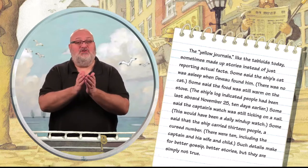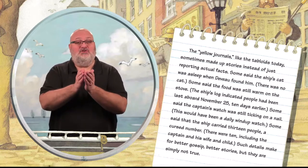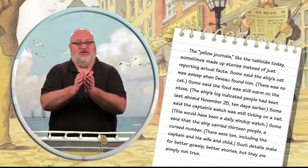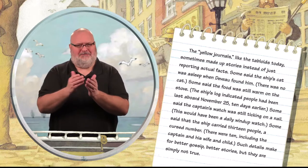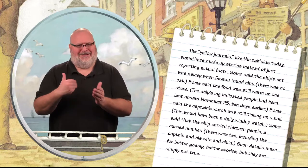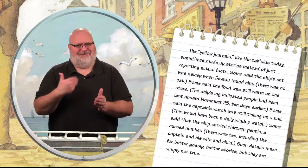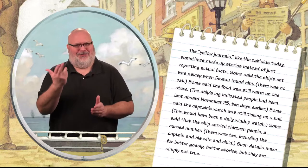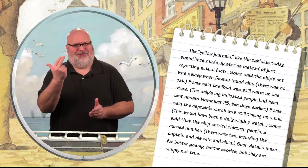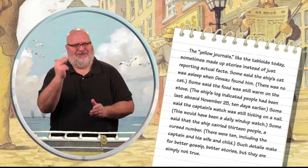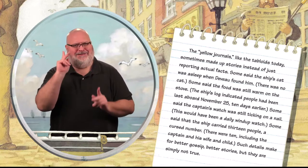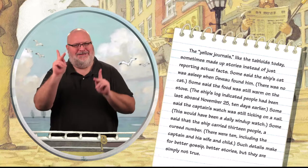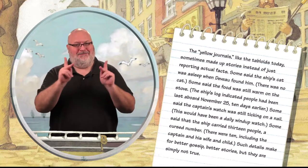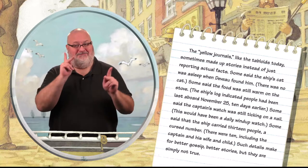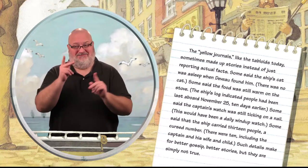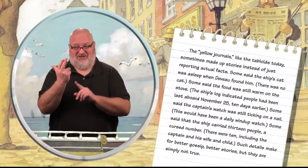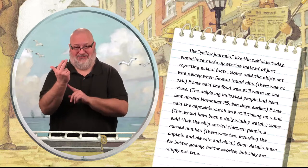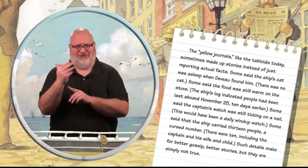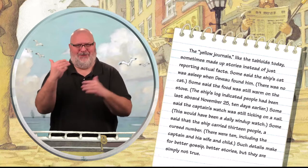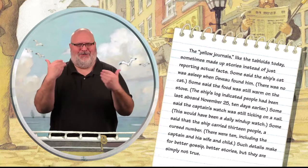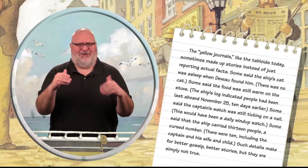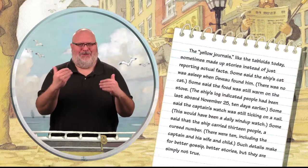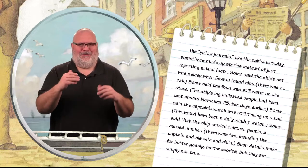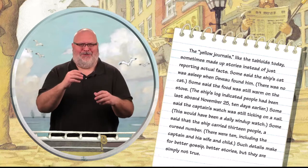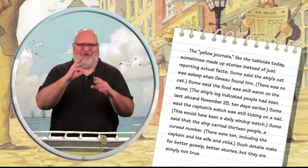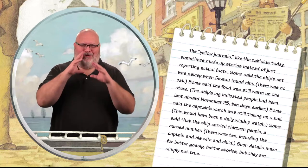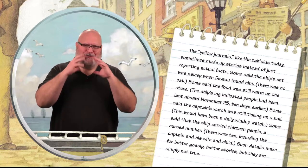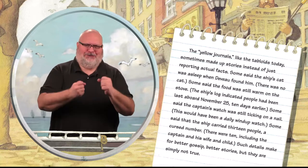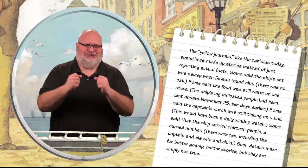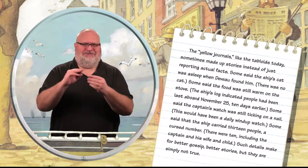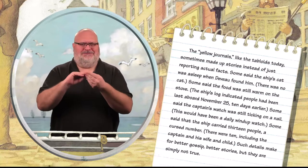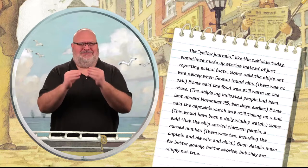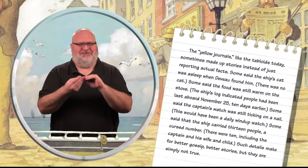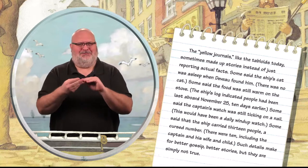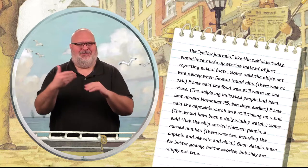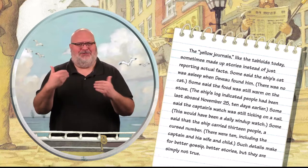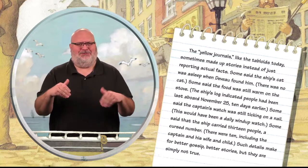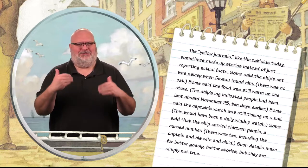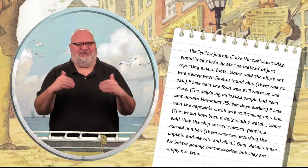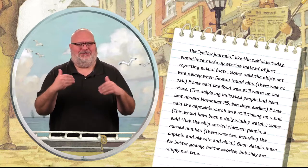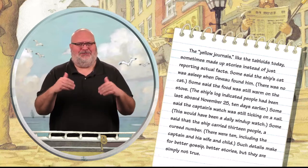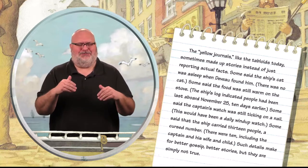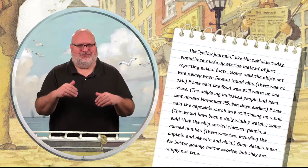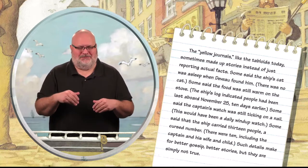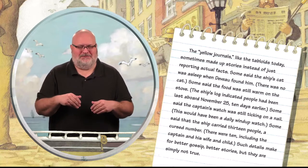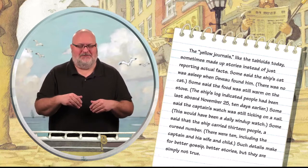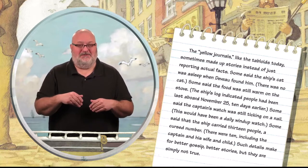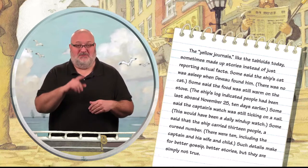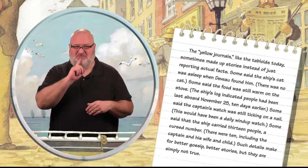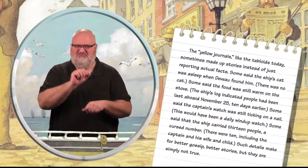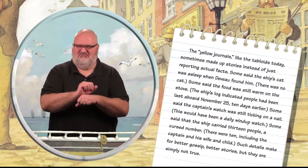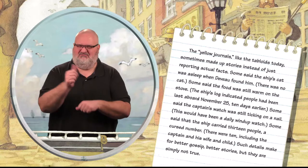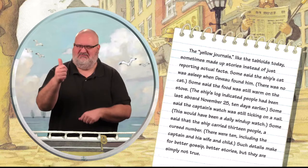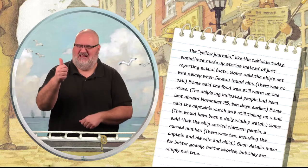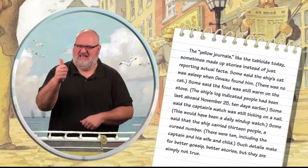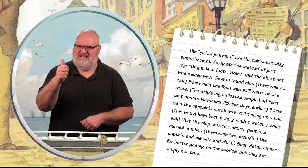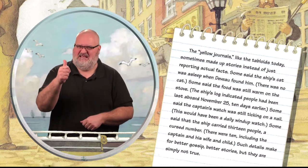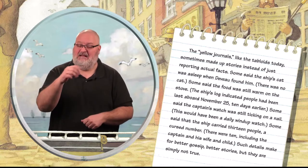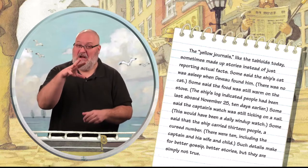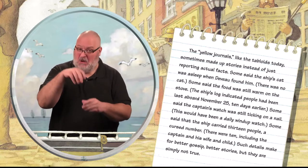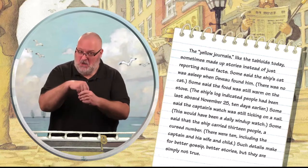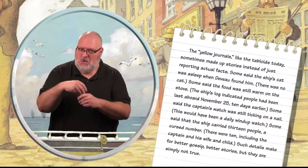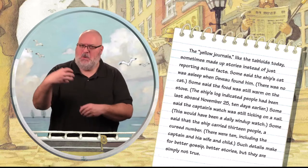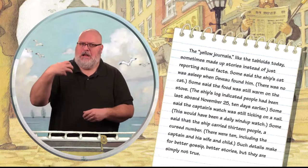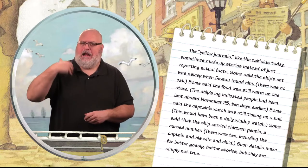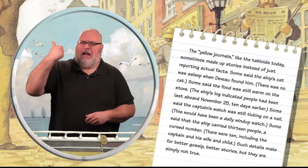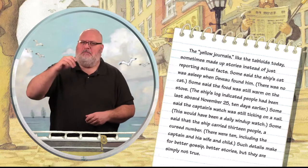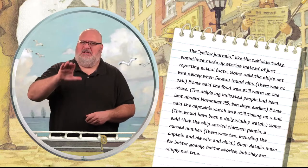Some said that the ship carried thirteen people, a cursed number. There were ten, including the captain and his